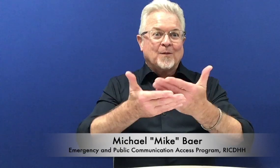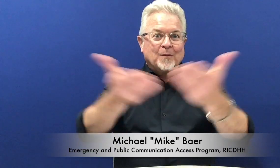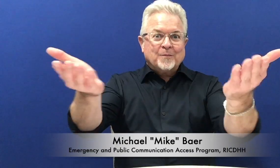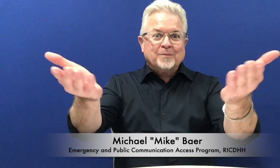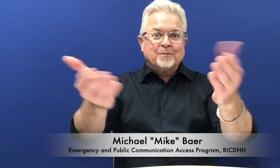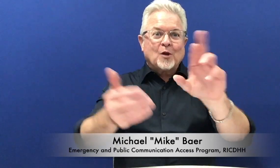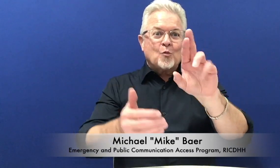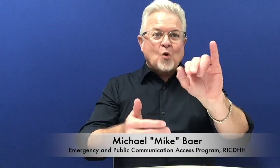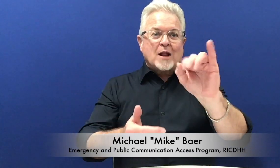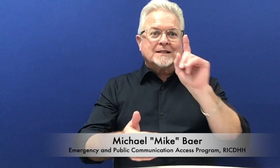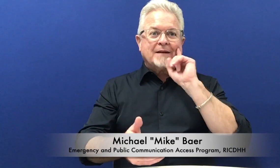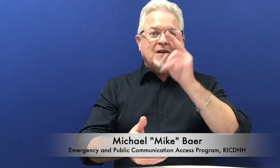Hello, everyone.